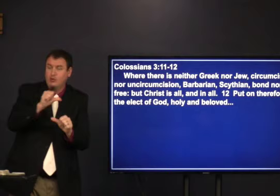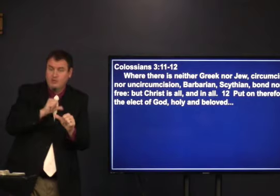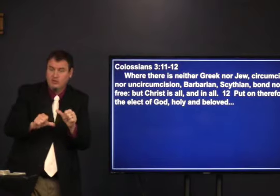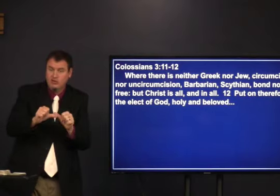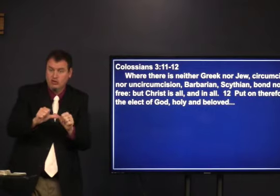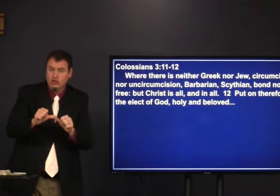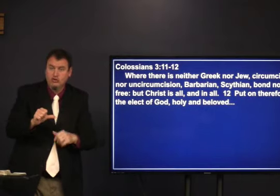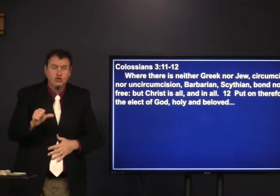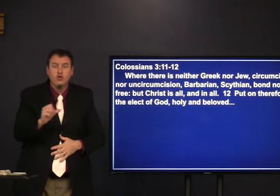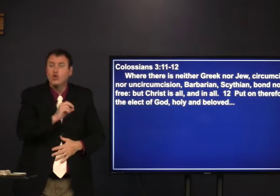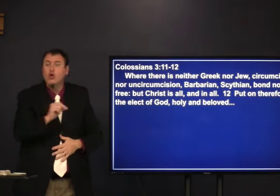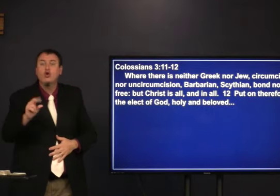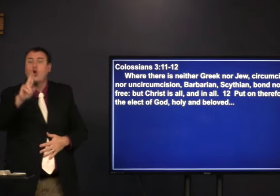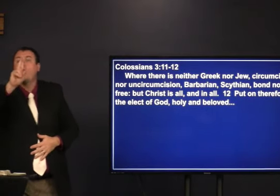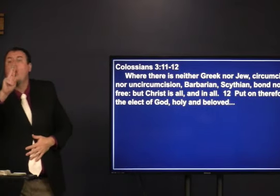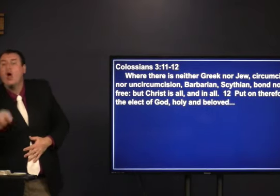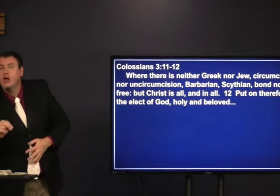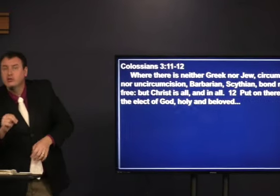Circumcision nor uncircumcision.